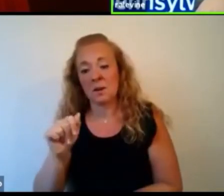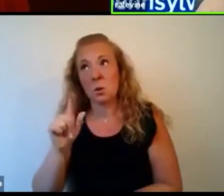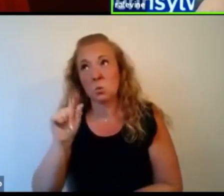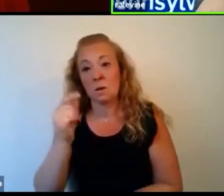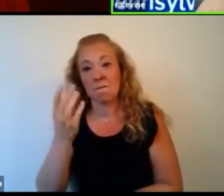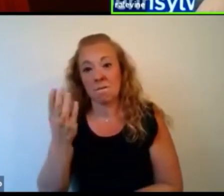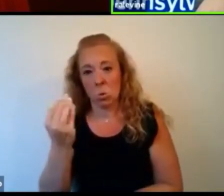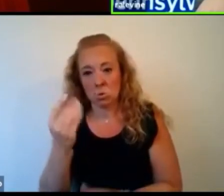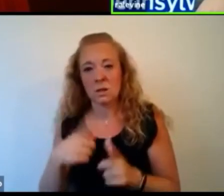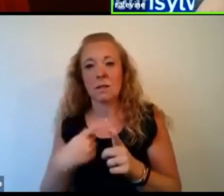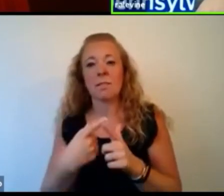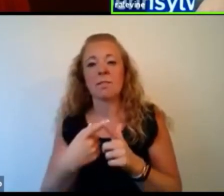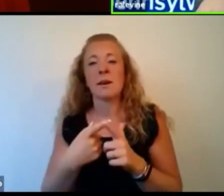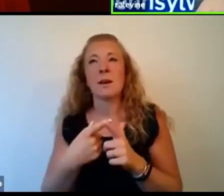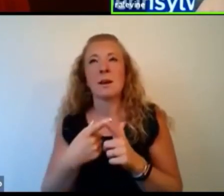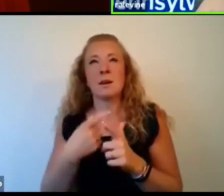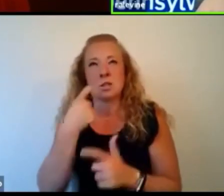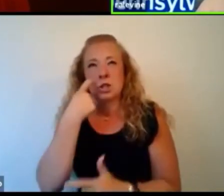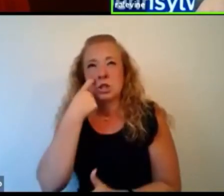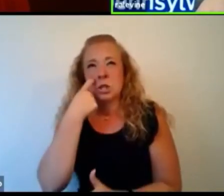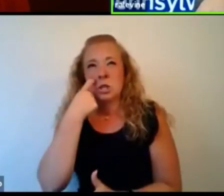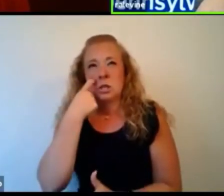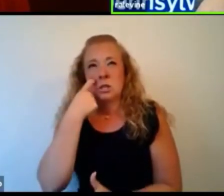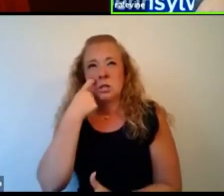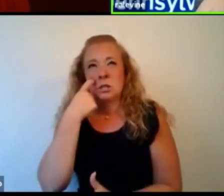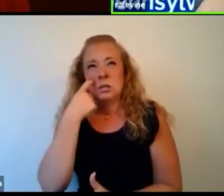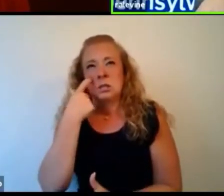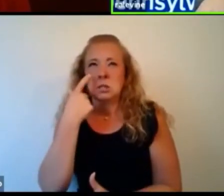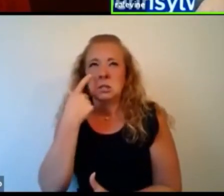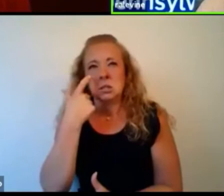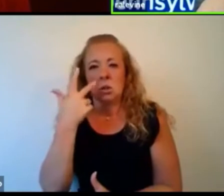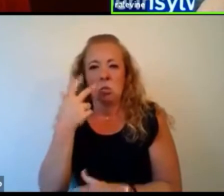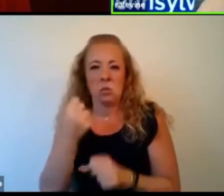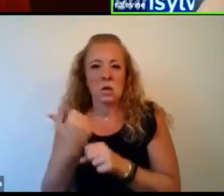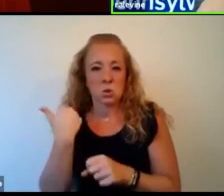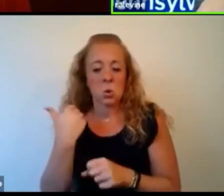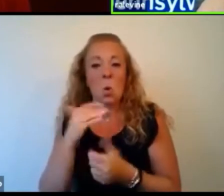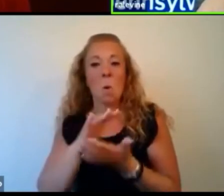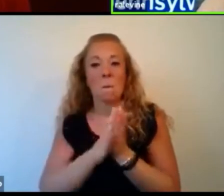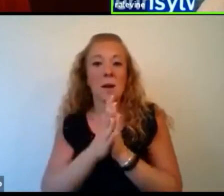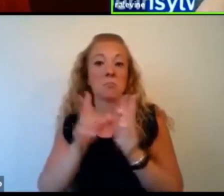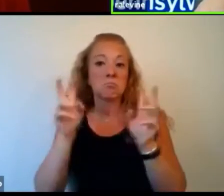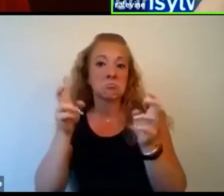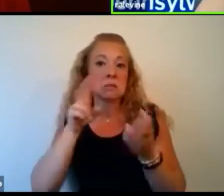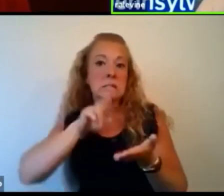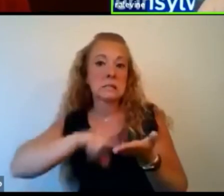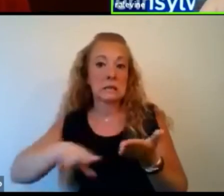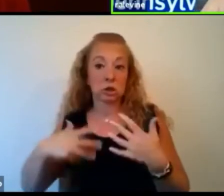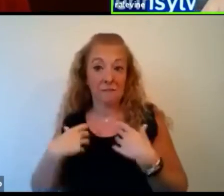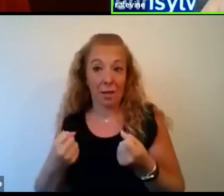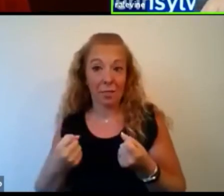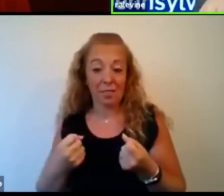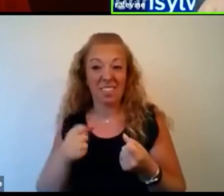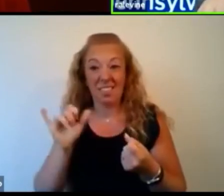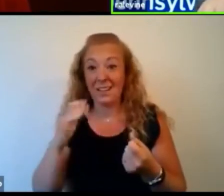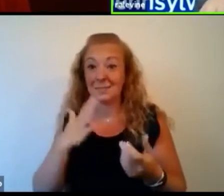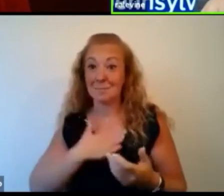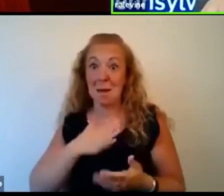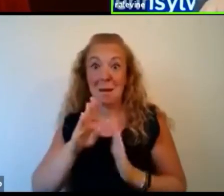And then in 2000, uh, just three, more than three years ago, became the secretary of health. So that's it in a nutshell.